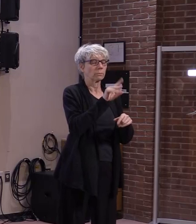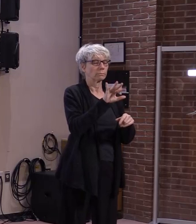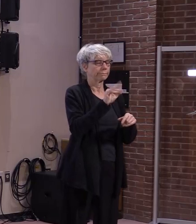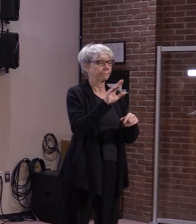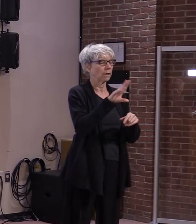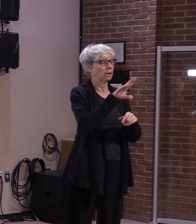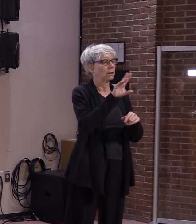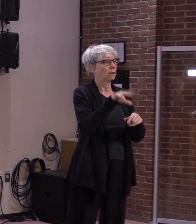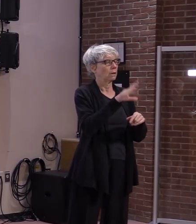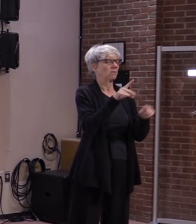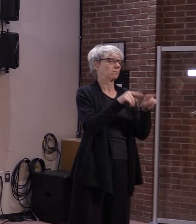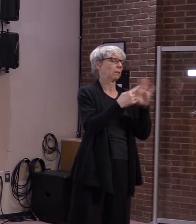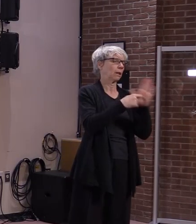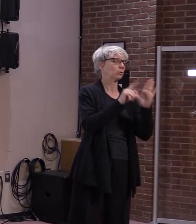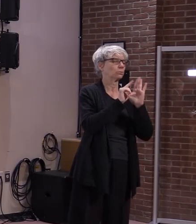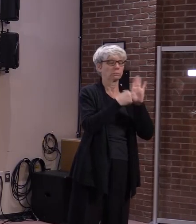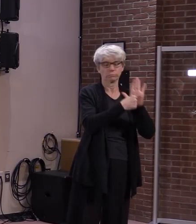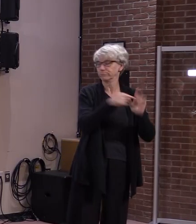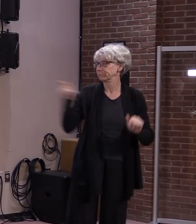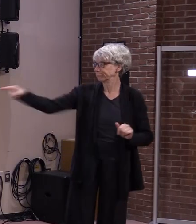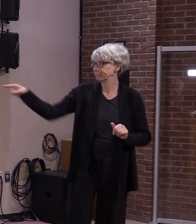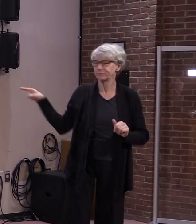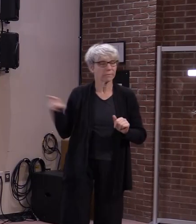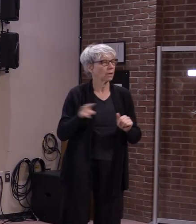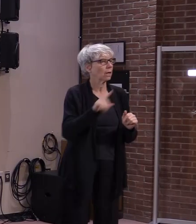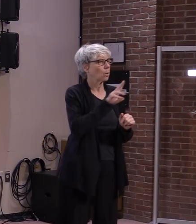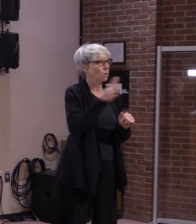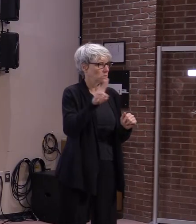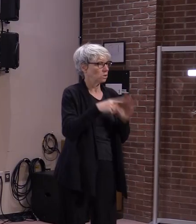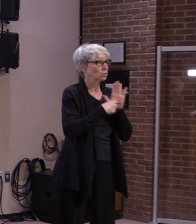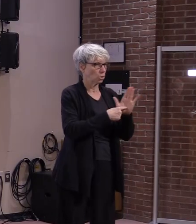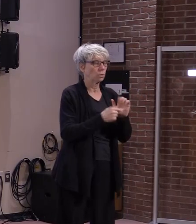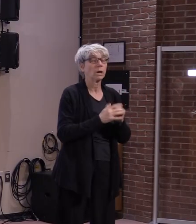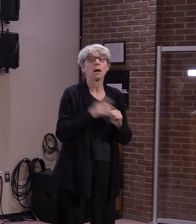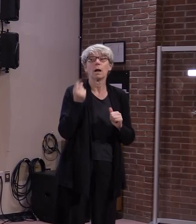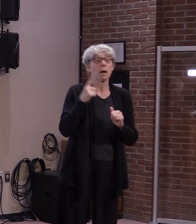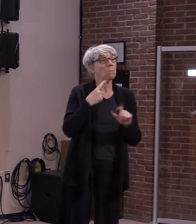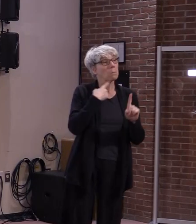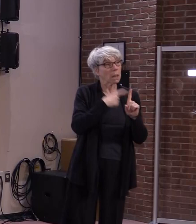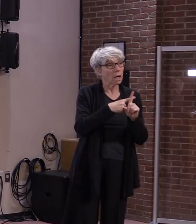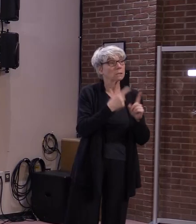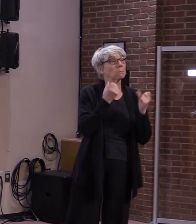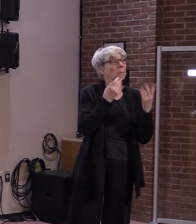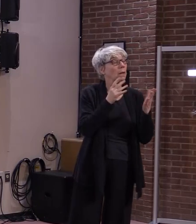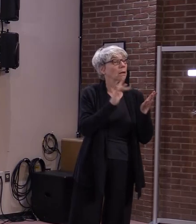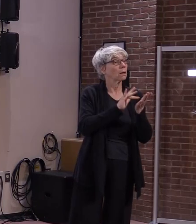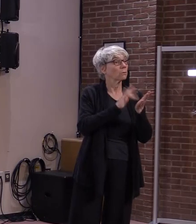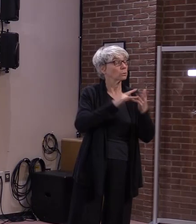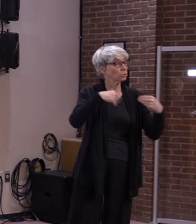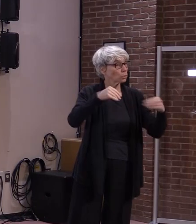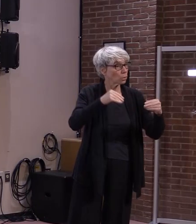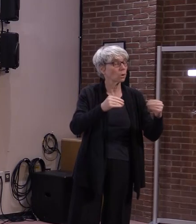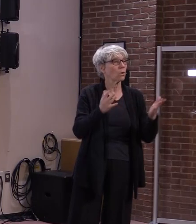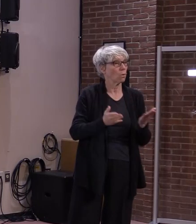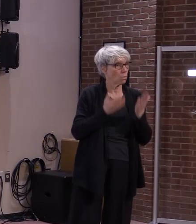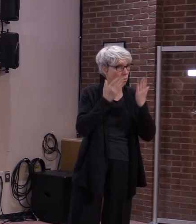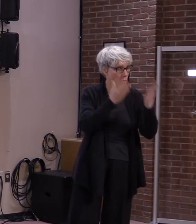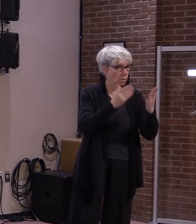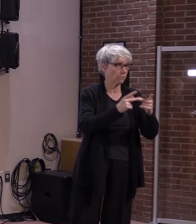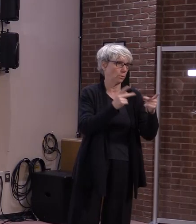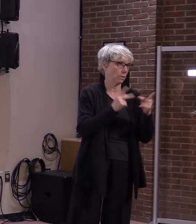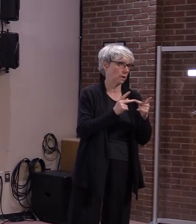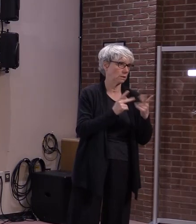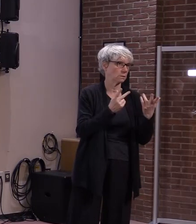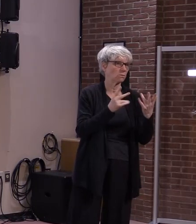start seeing them here. Most pharmacies around Vermont are also offering walk in vaccinations. Ask your local pharmacist or